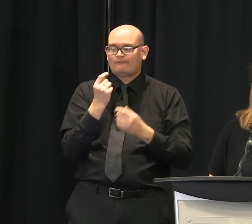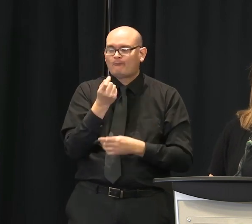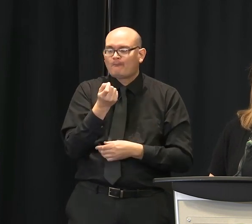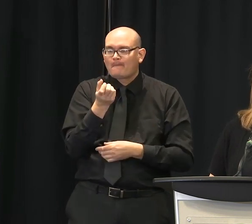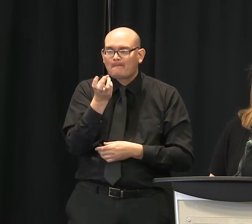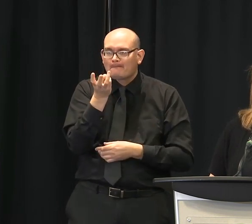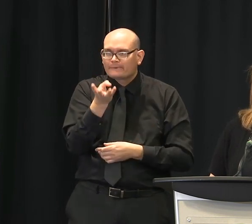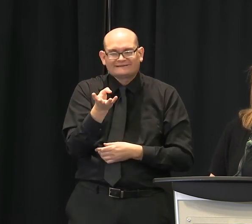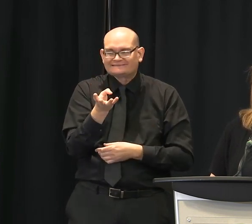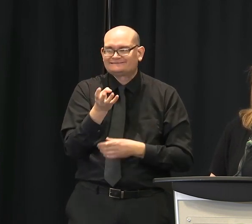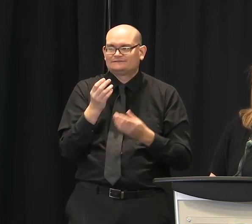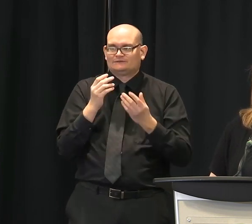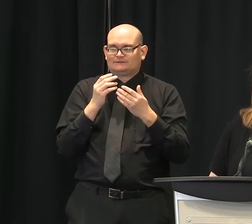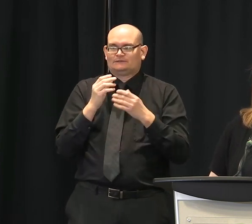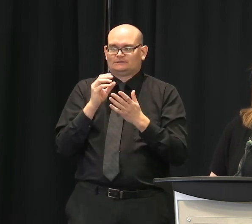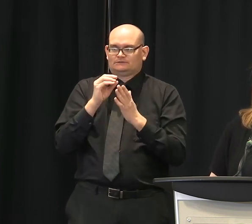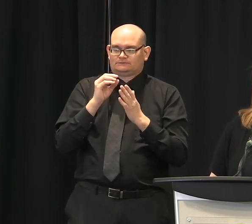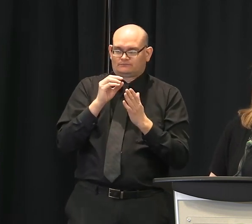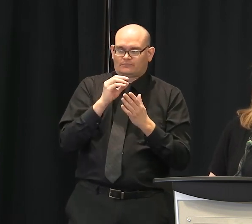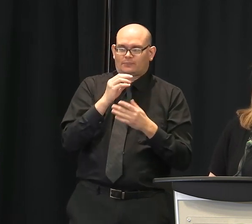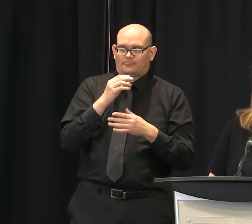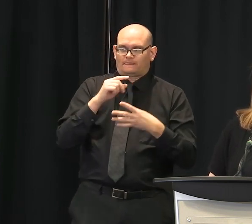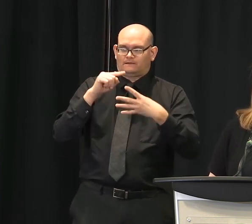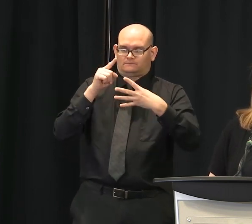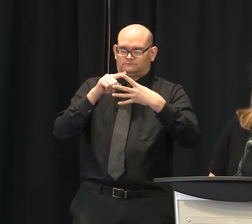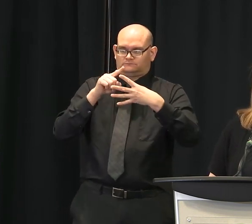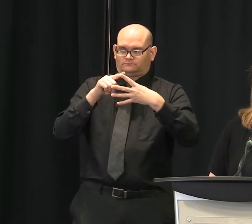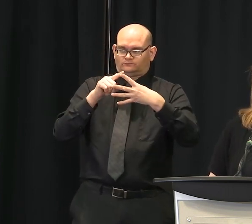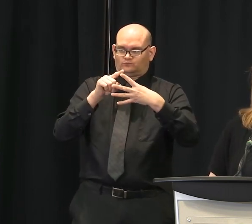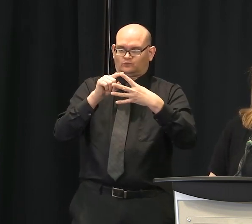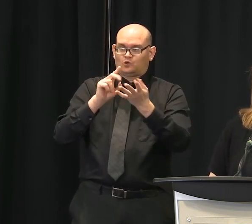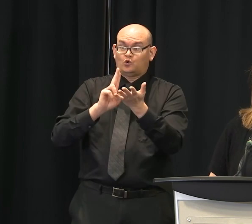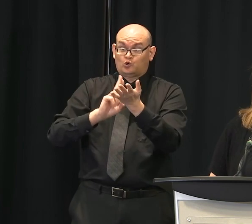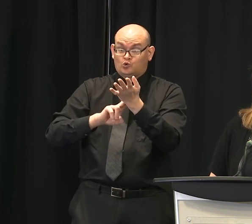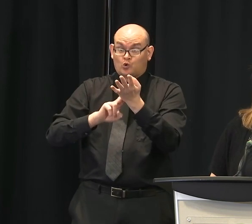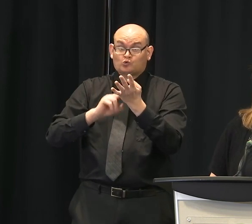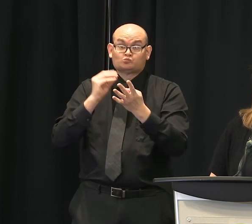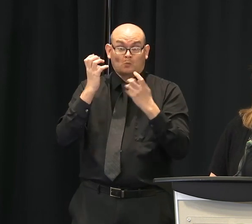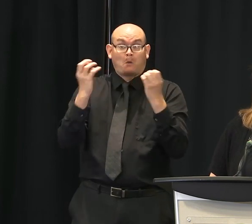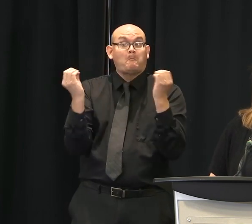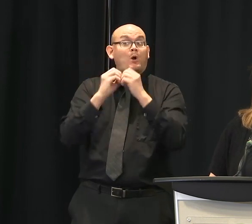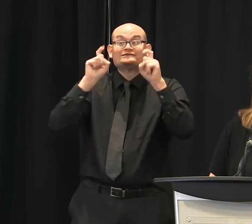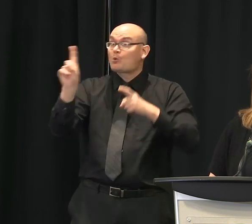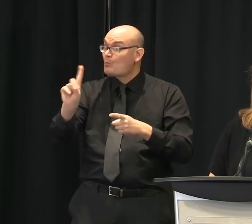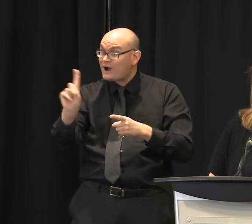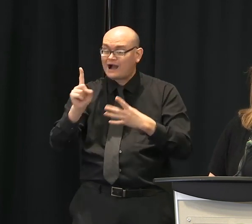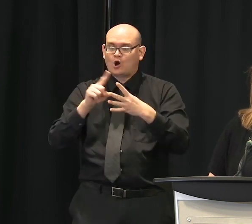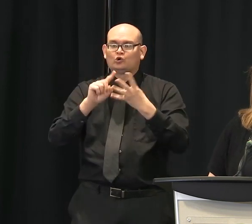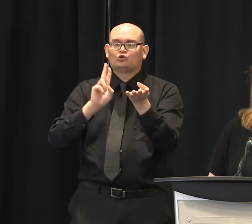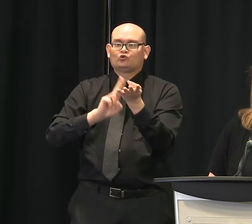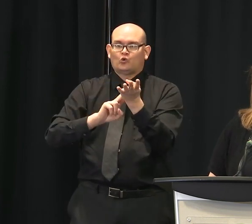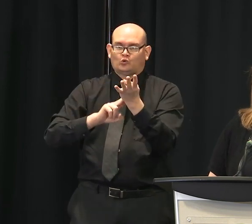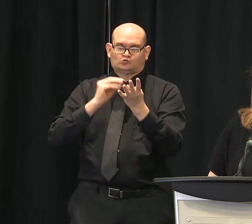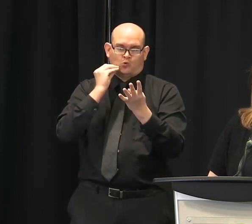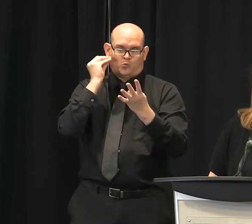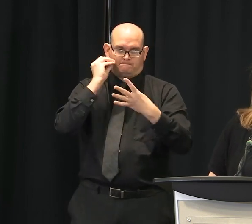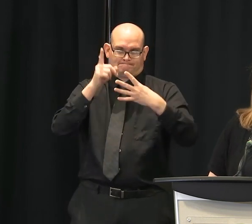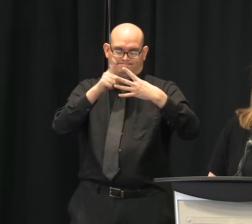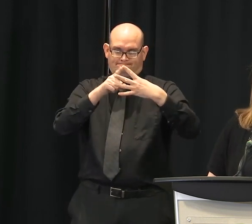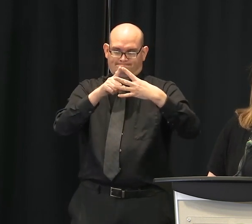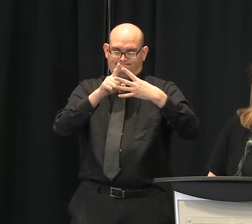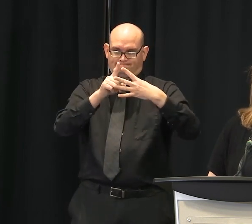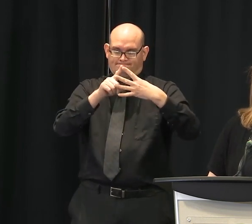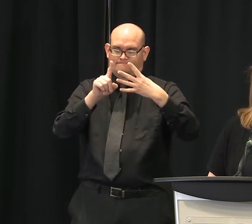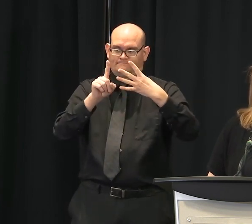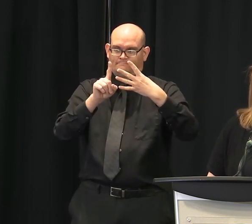residents and staff. The next is expanding testing in those under-resourced minority and rural communities. And then